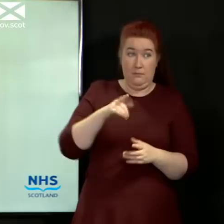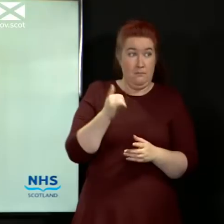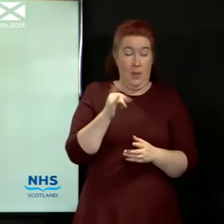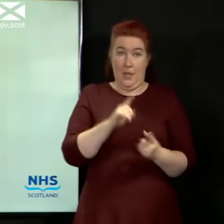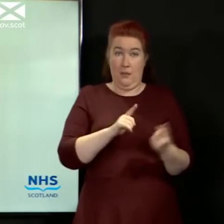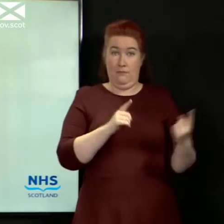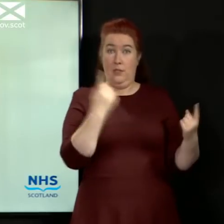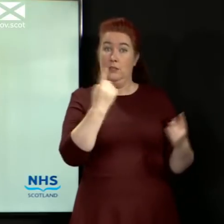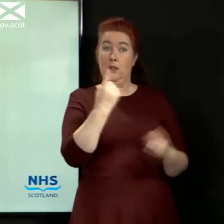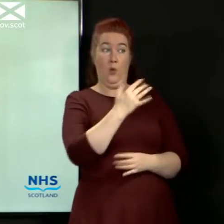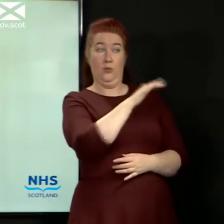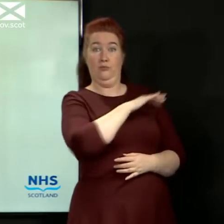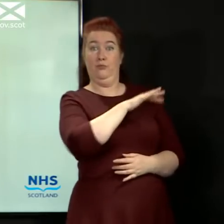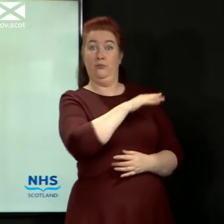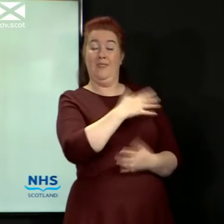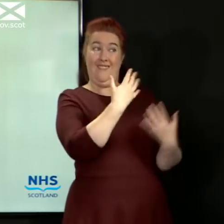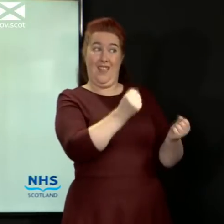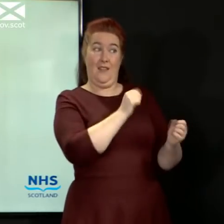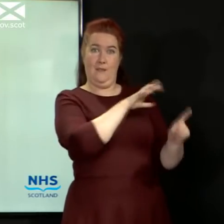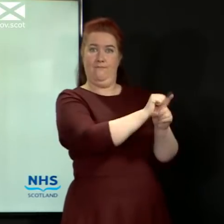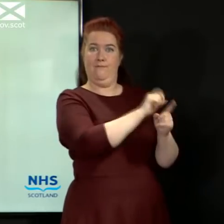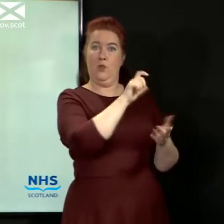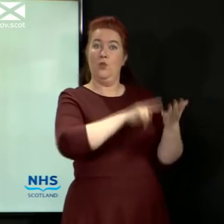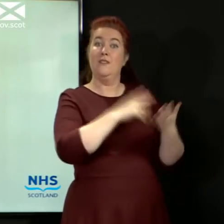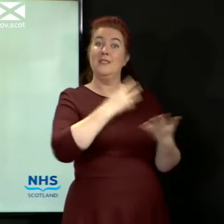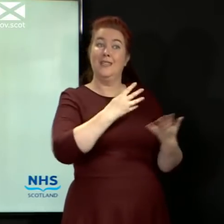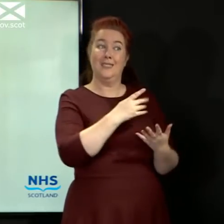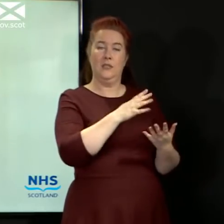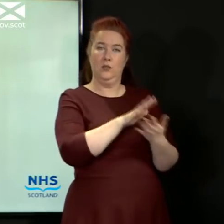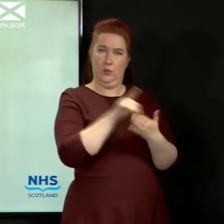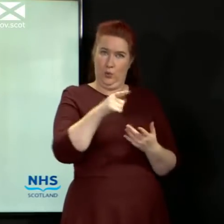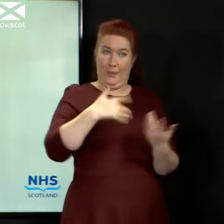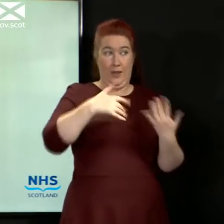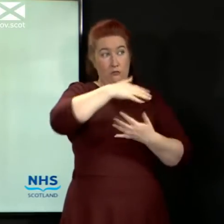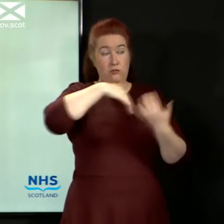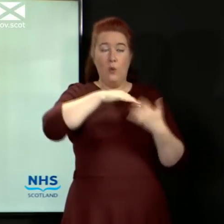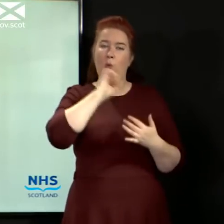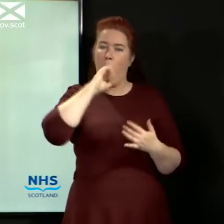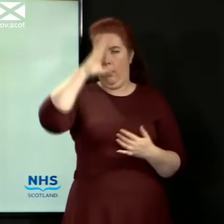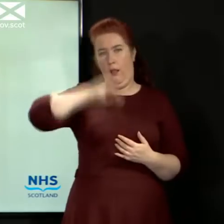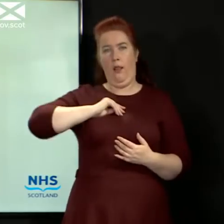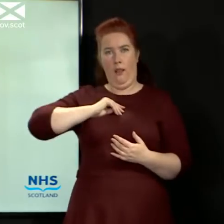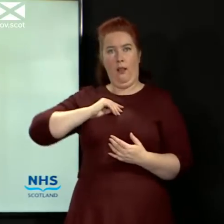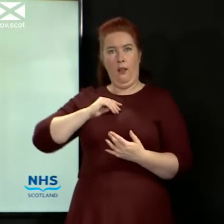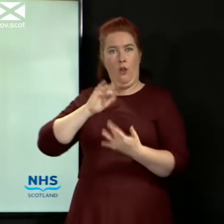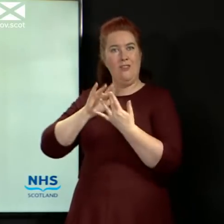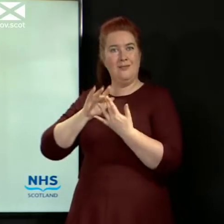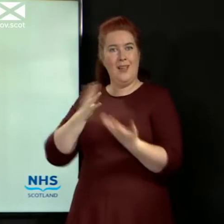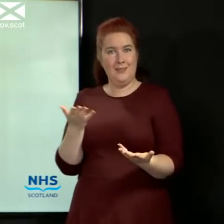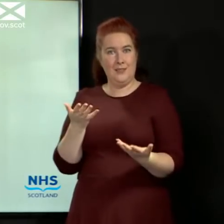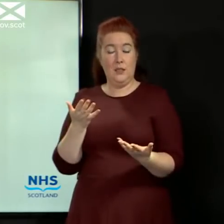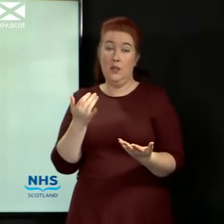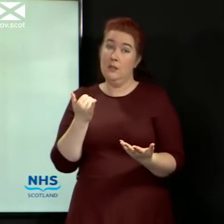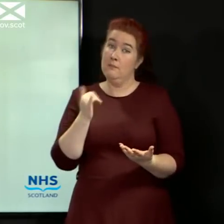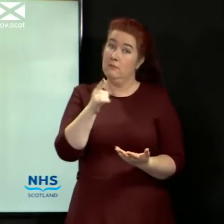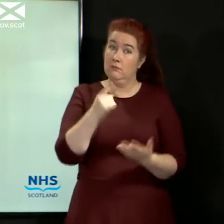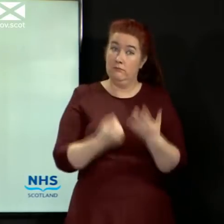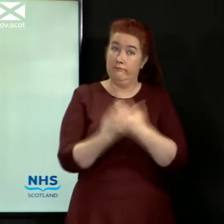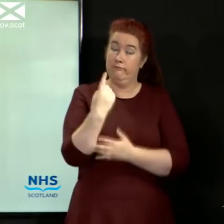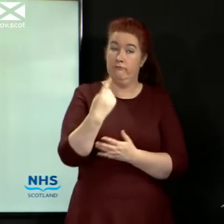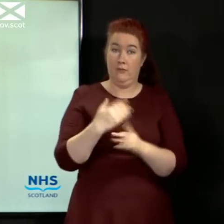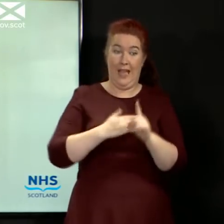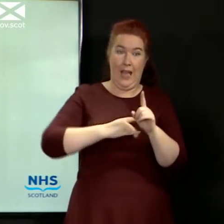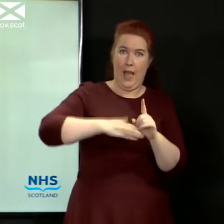in contact with someone who's been diagnosed with coronavirus. And if you develop symptoms, a fever, a new and continuous